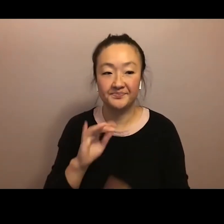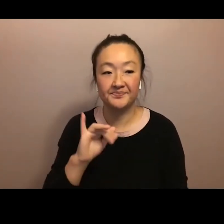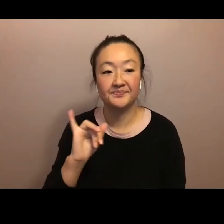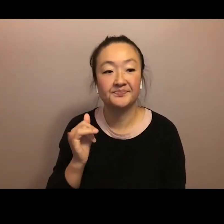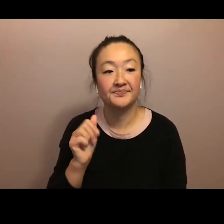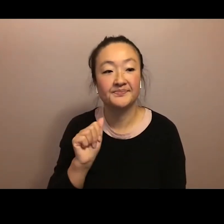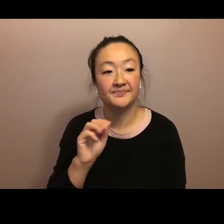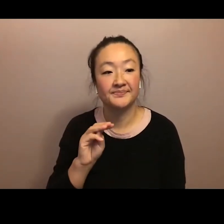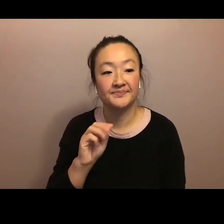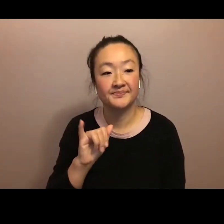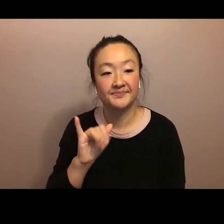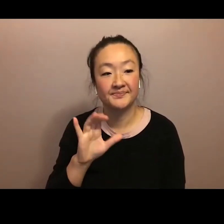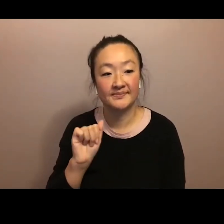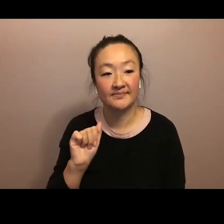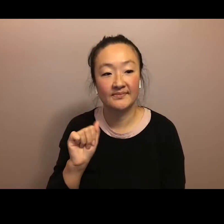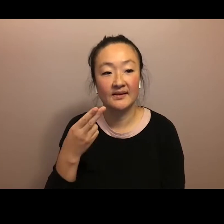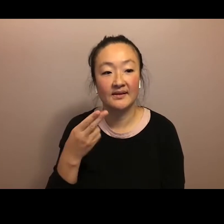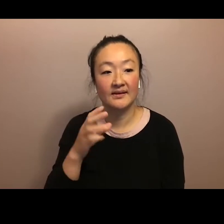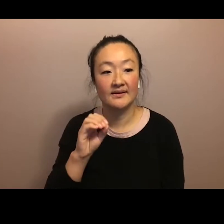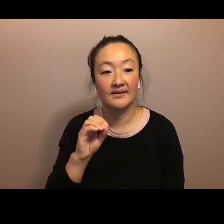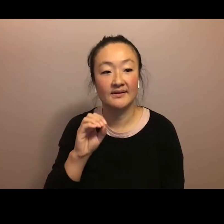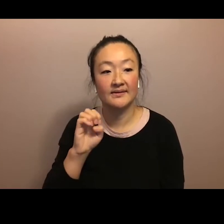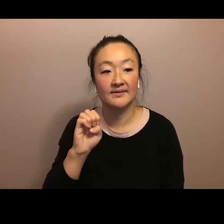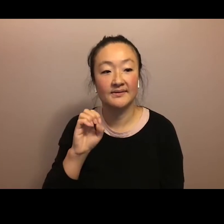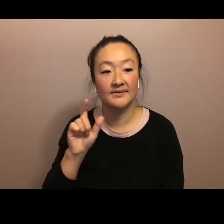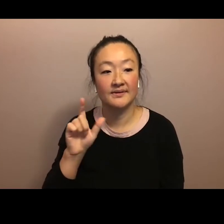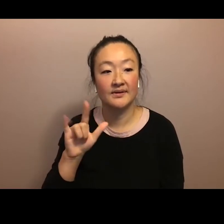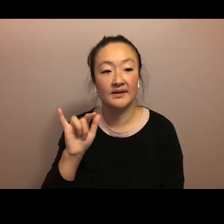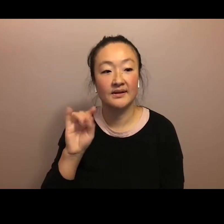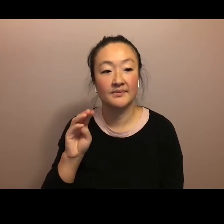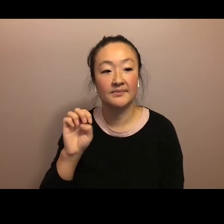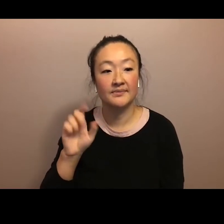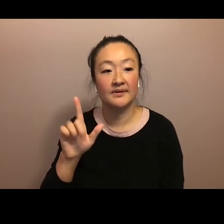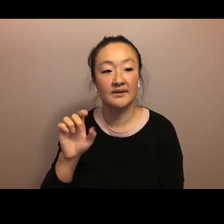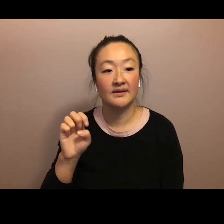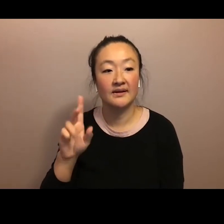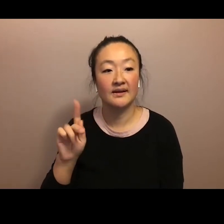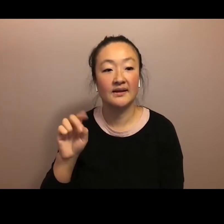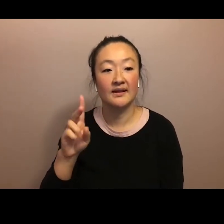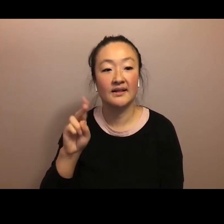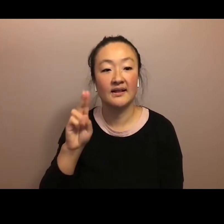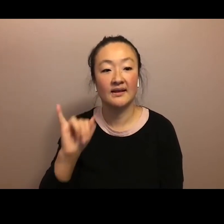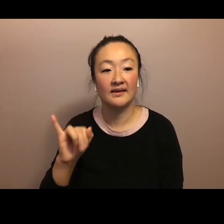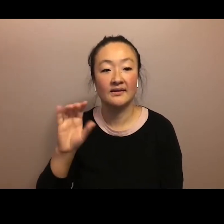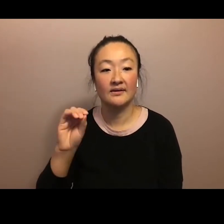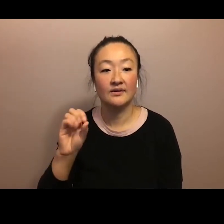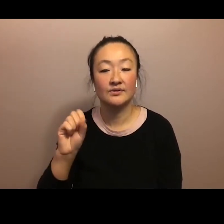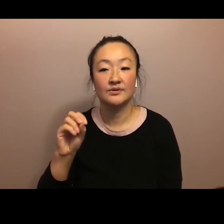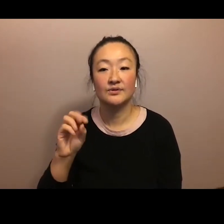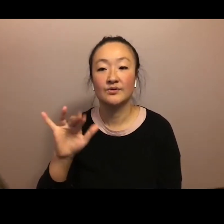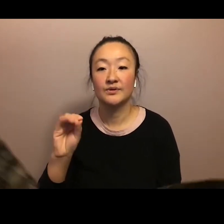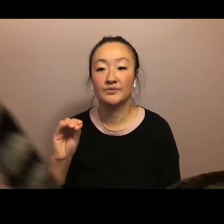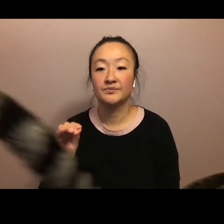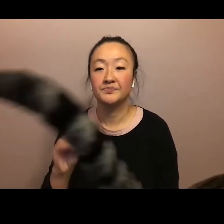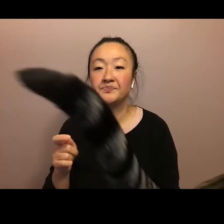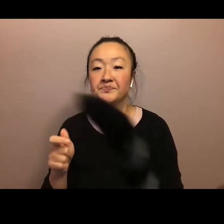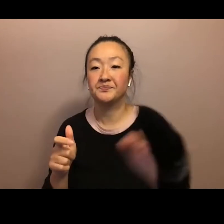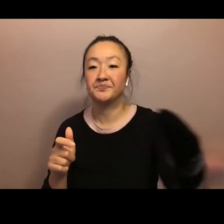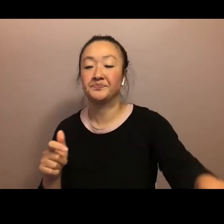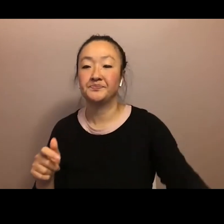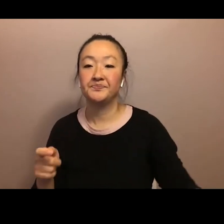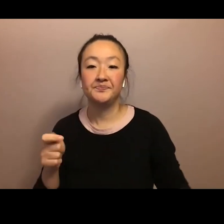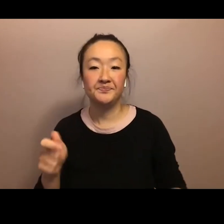Kalani Osorio and Teresa Ciangatonu. We have a slight change to our lineup. Unfortunately,